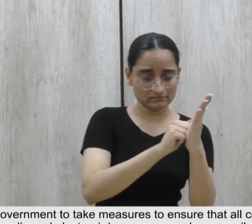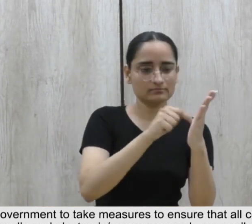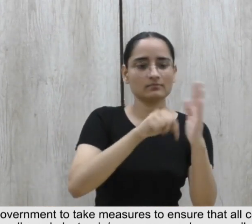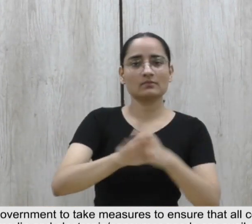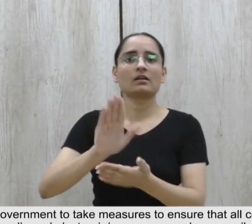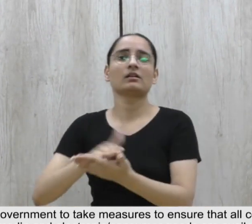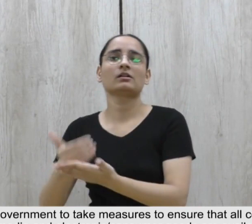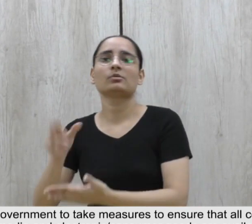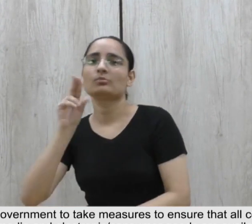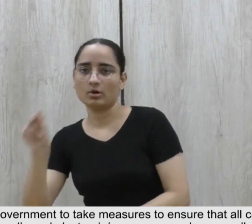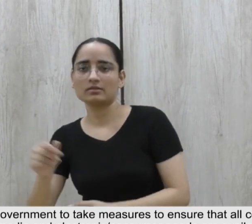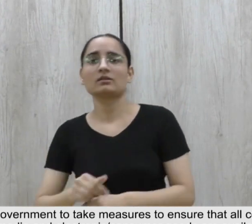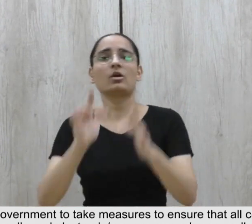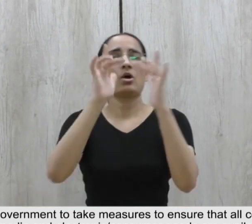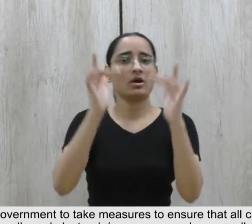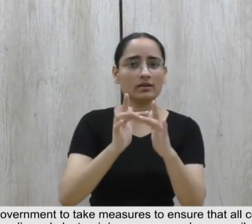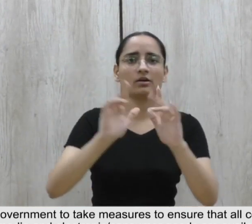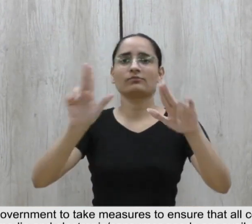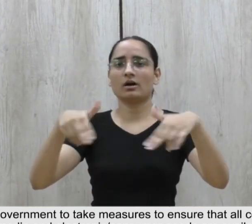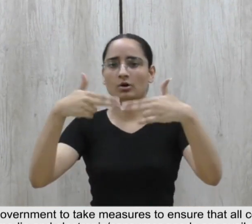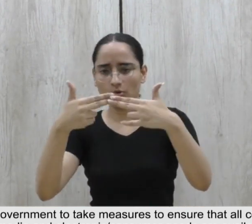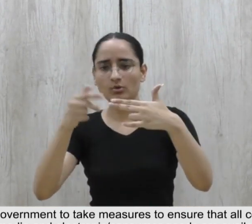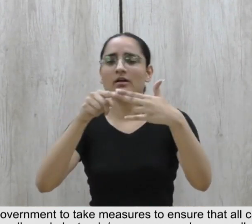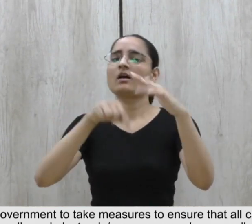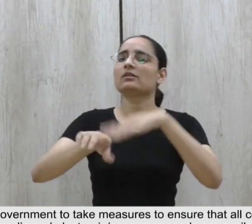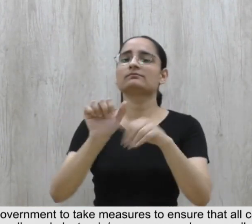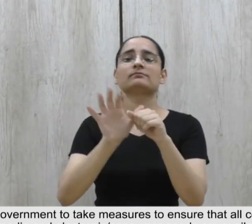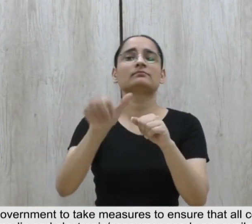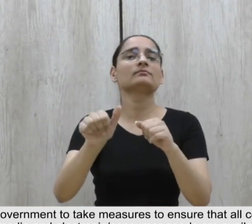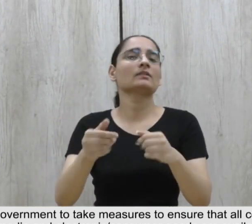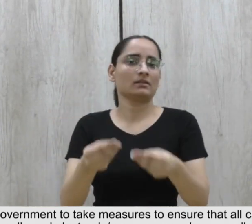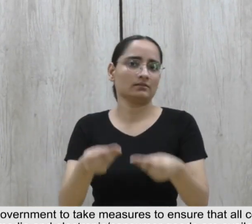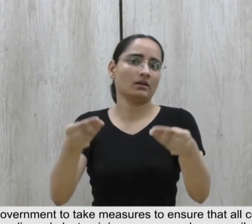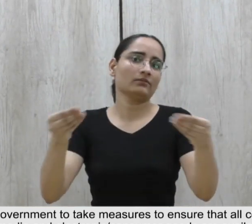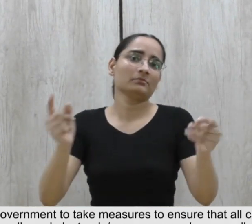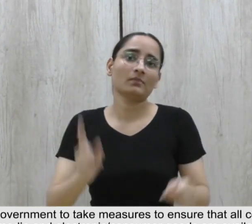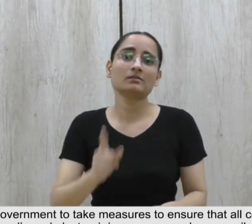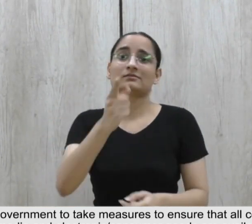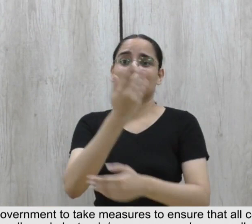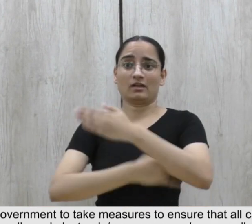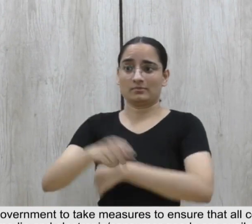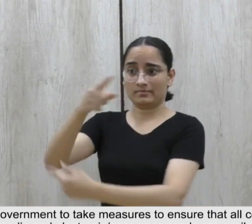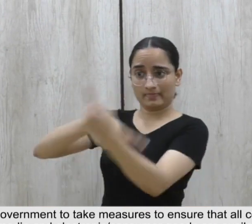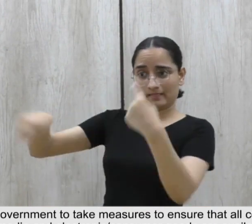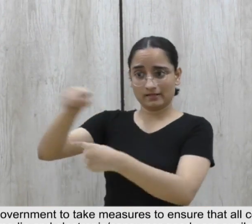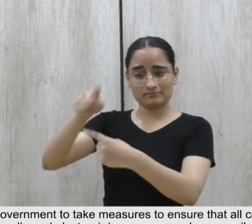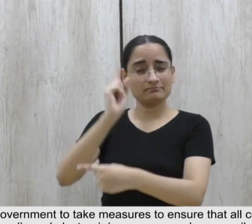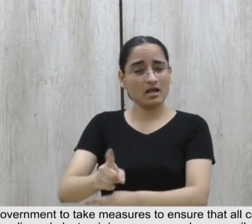electronic media, and electronic or consumer goods are